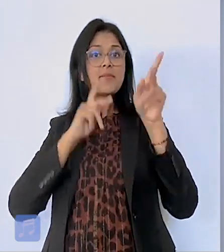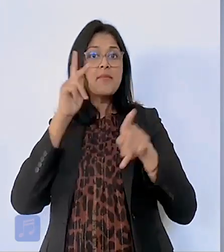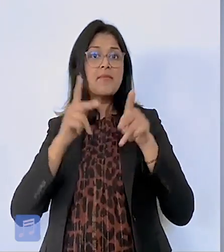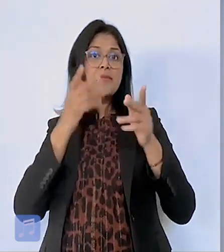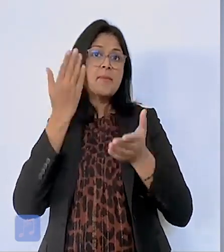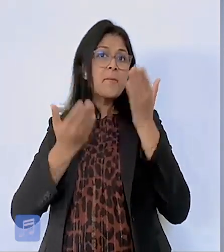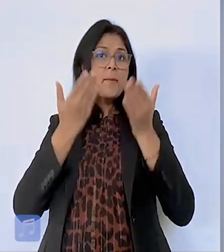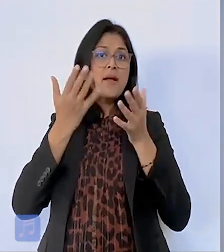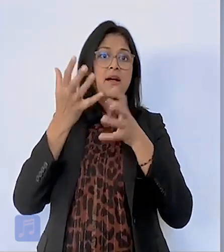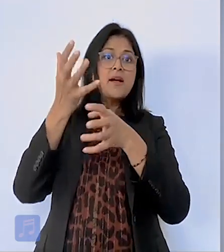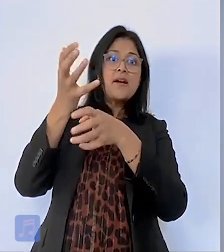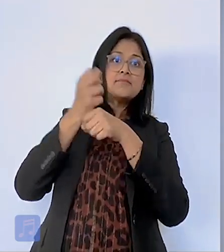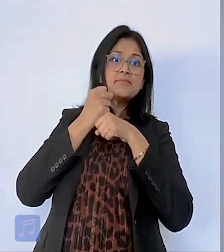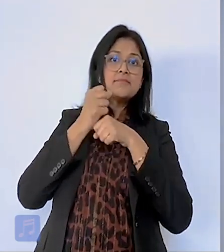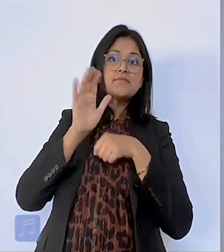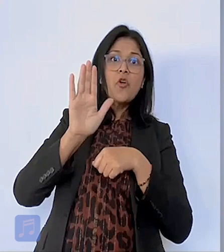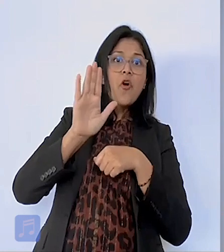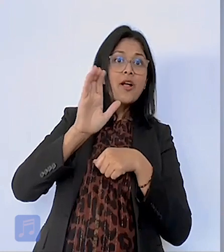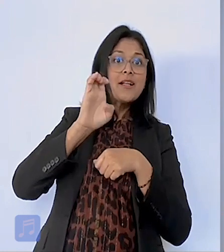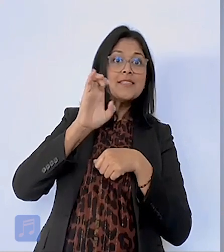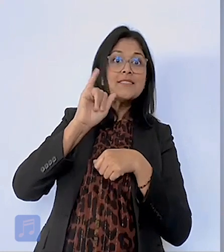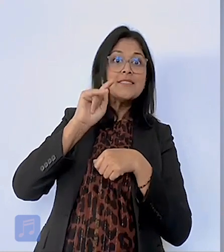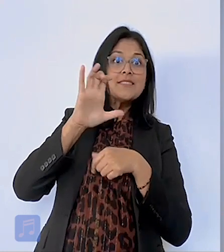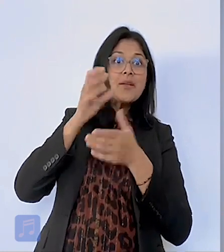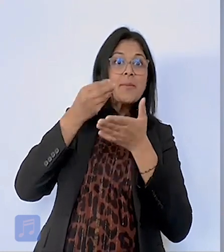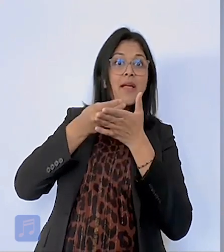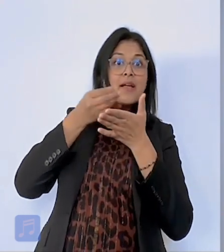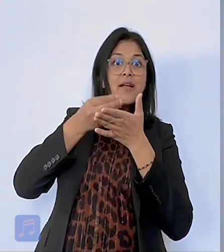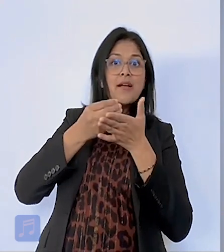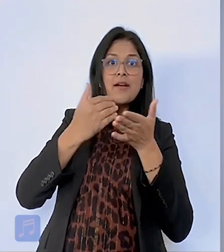So, some people could get their money later than expected.